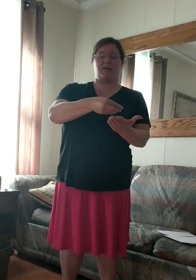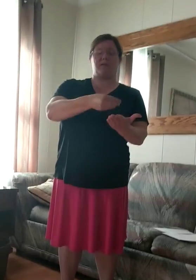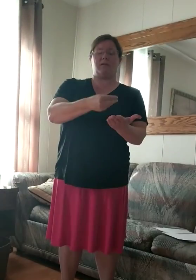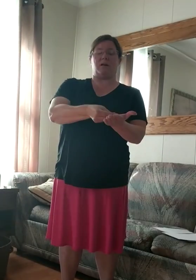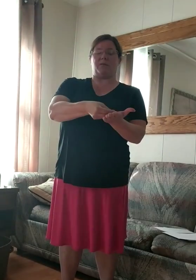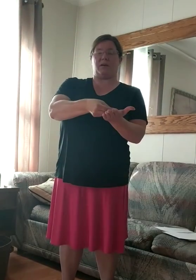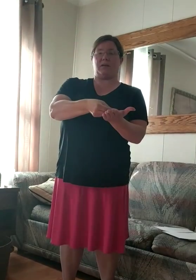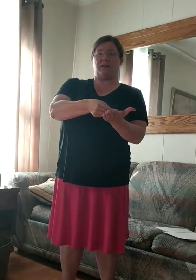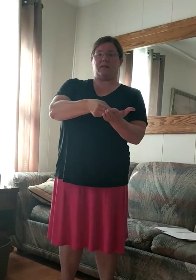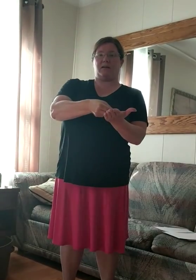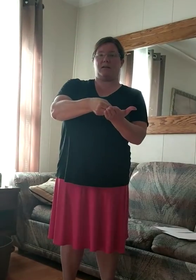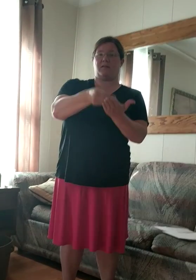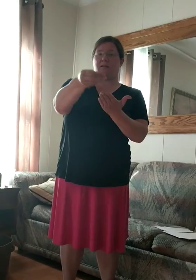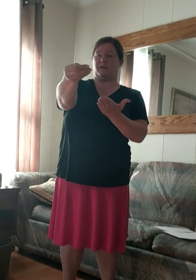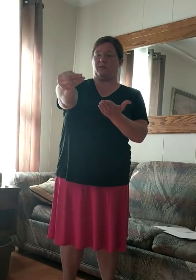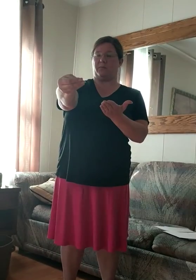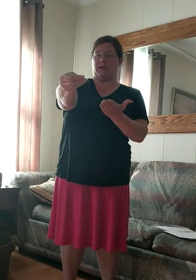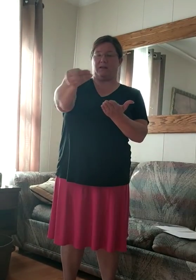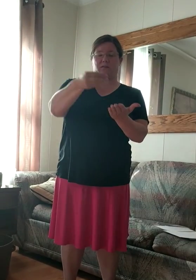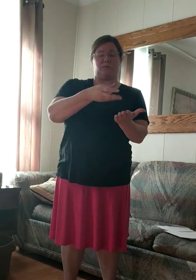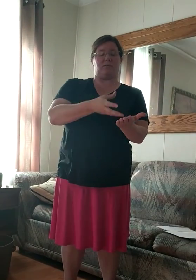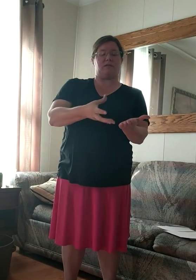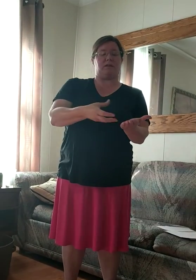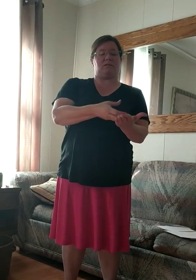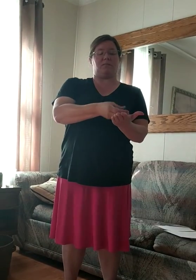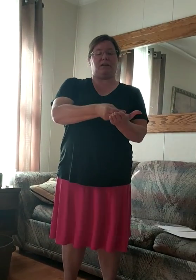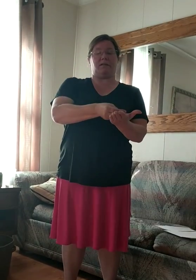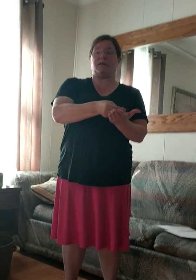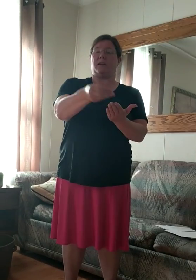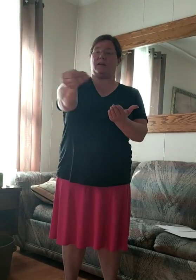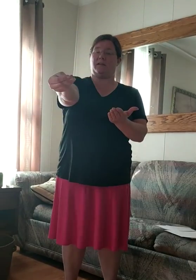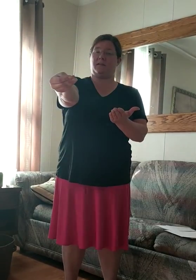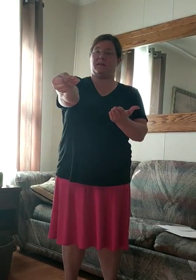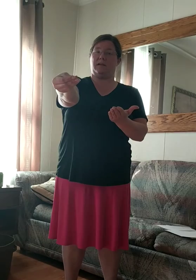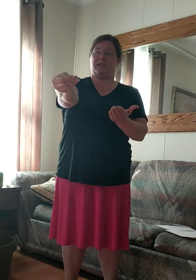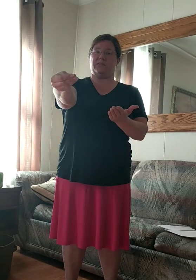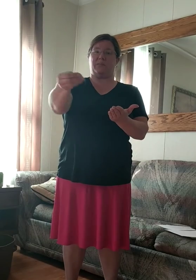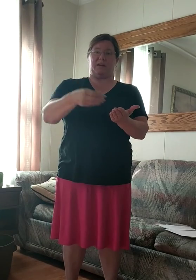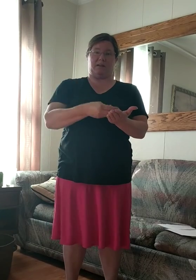Cup our hand on it. And we're paying it. So, we're just taking some money in our hand. And we're paying it.